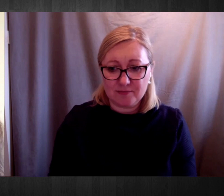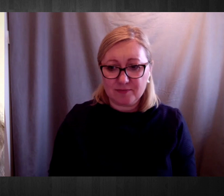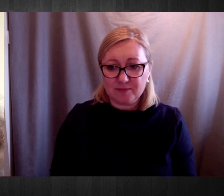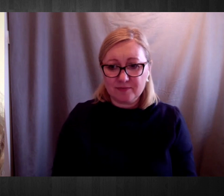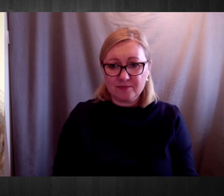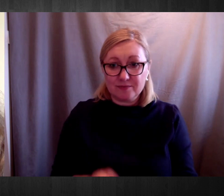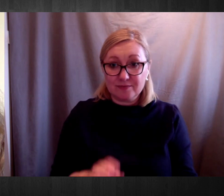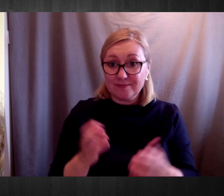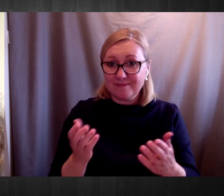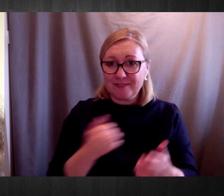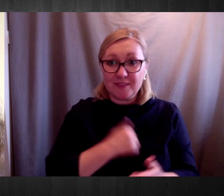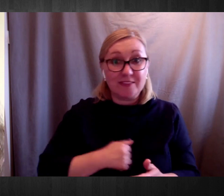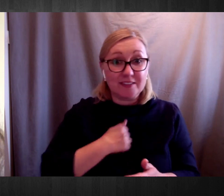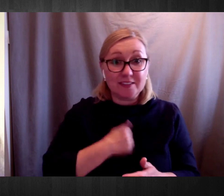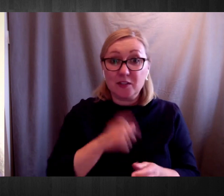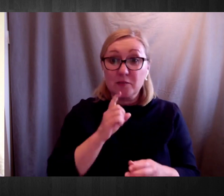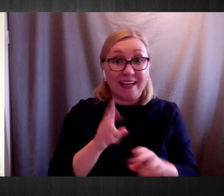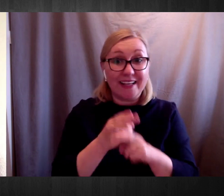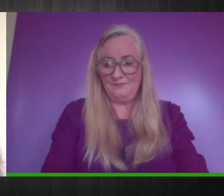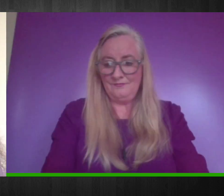at Penn State University.